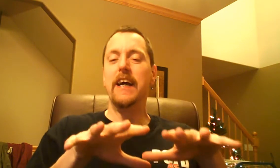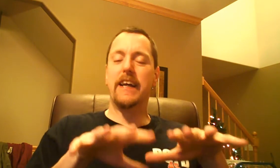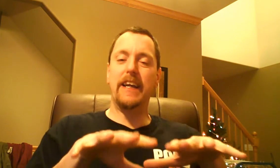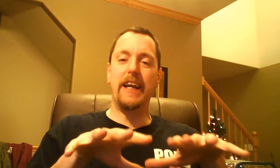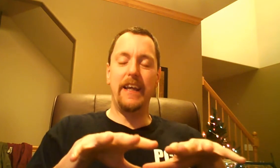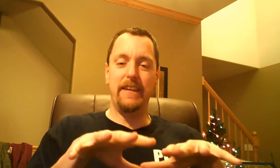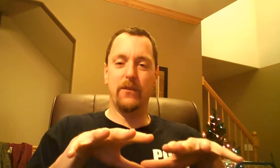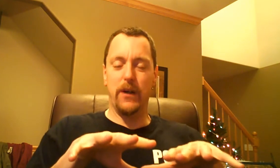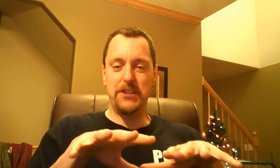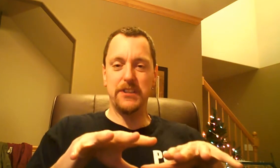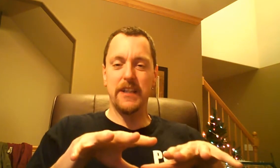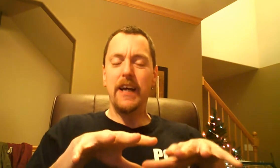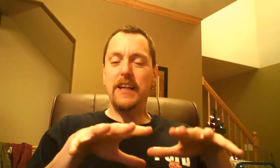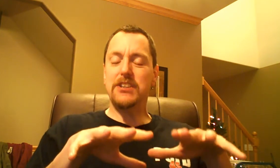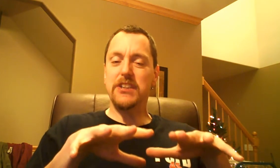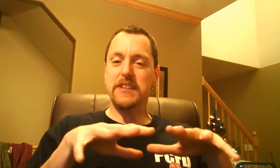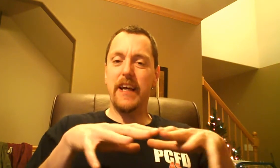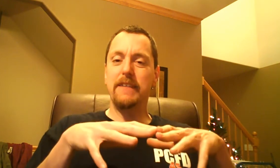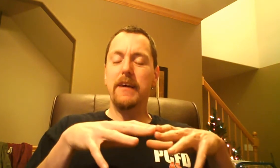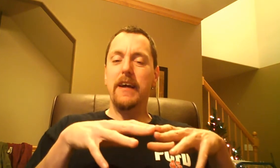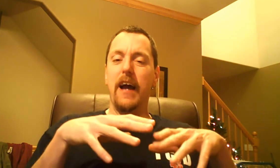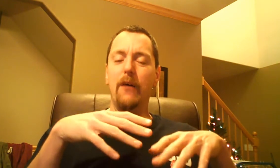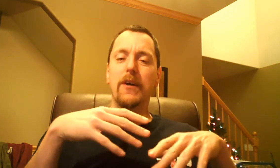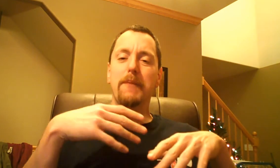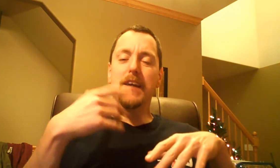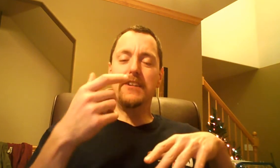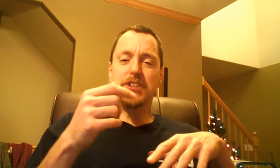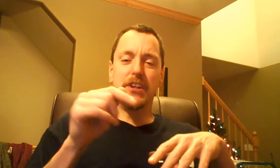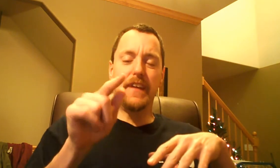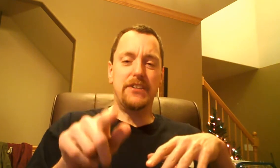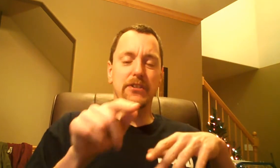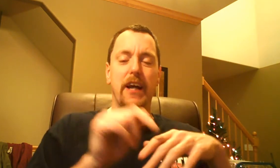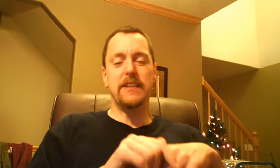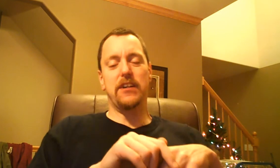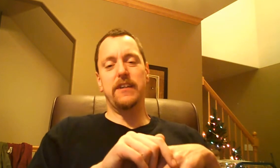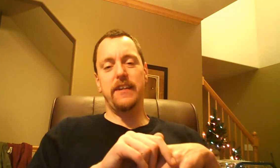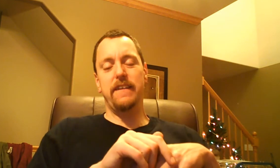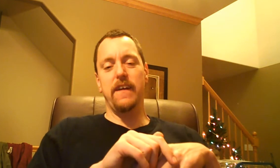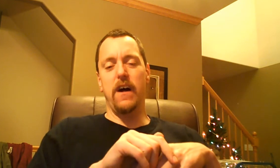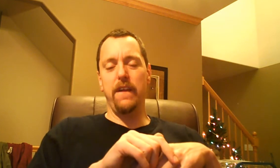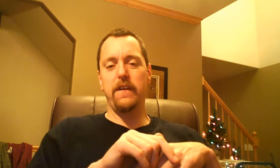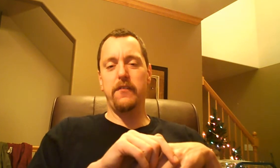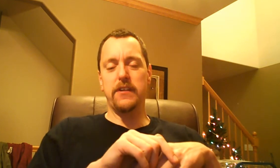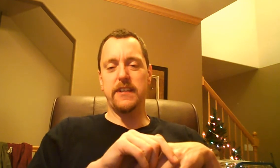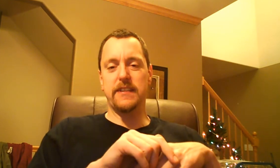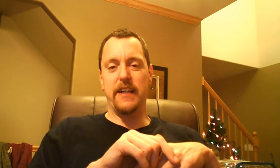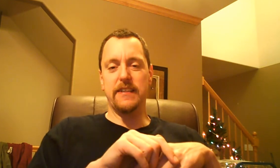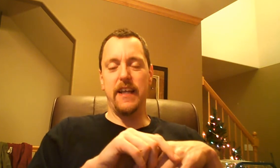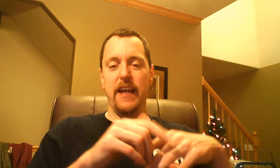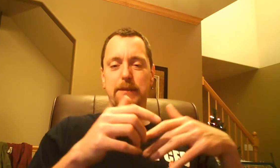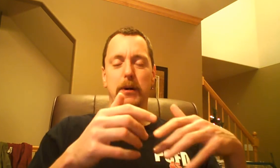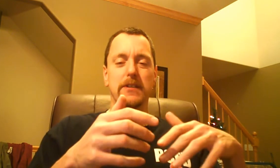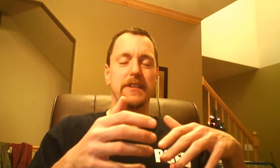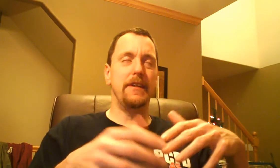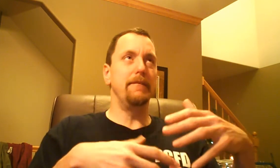can I eat questions. It's just that I want to make sure that you guys are indeed the author of your success as opposed to